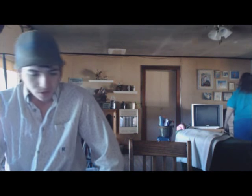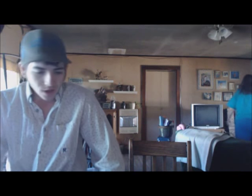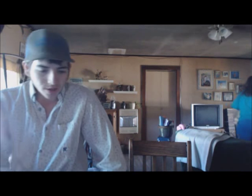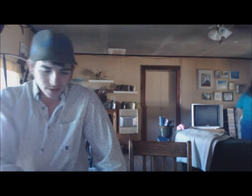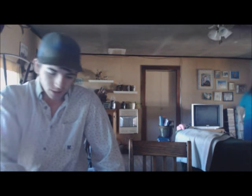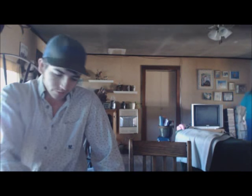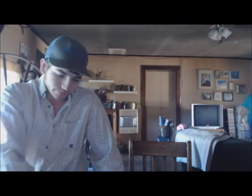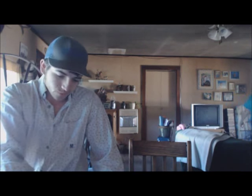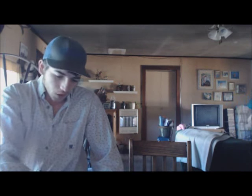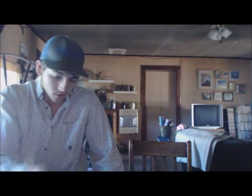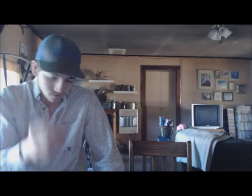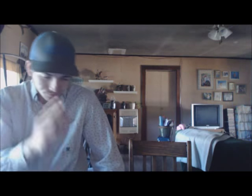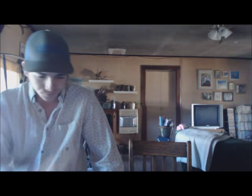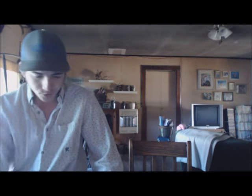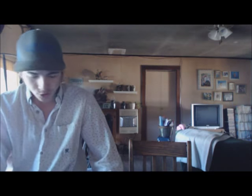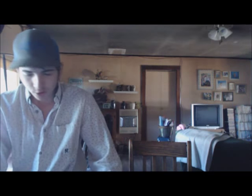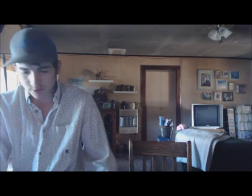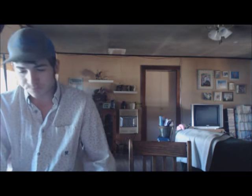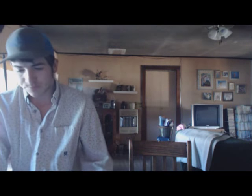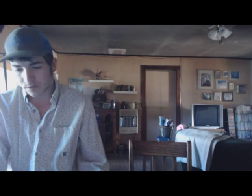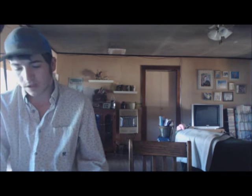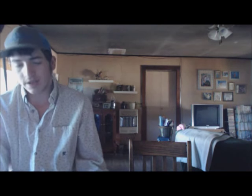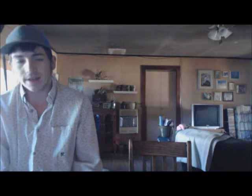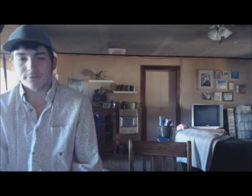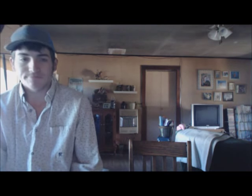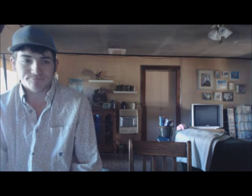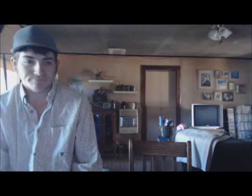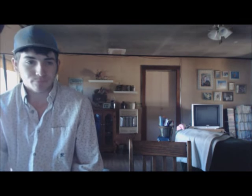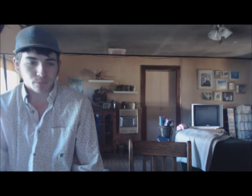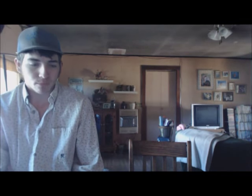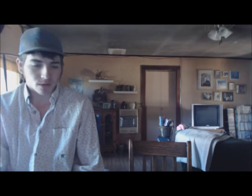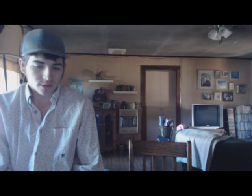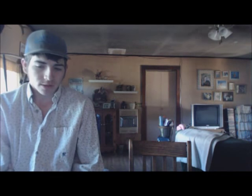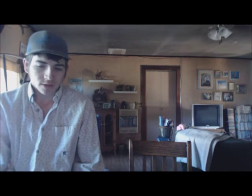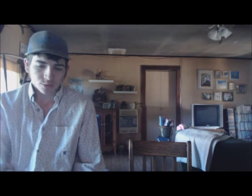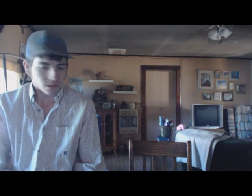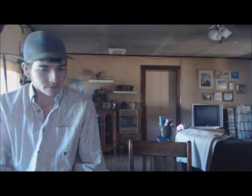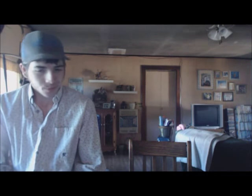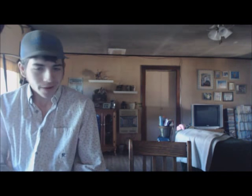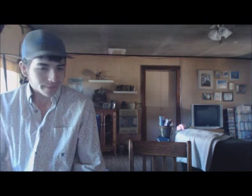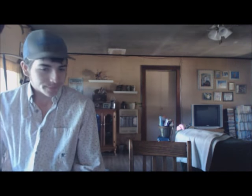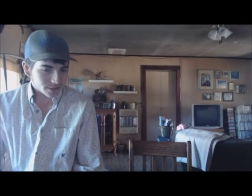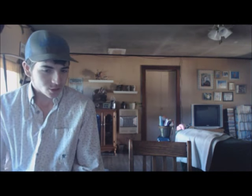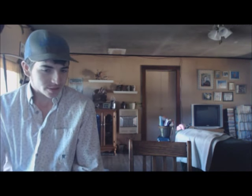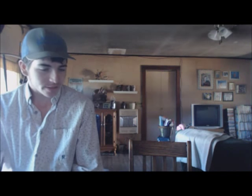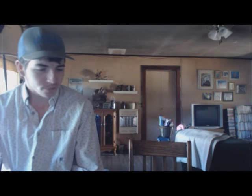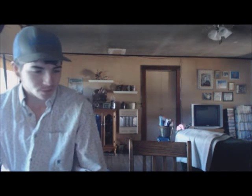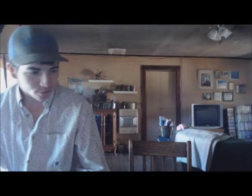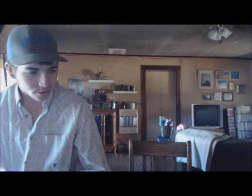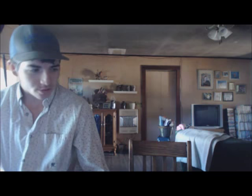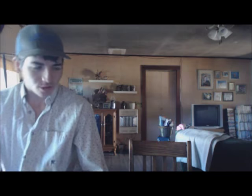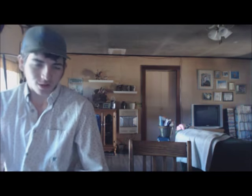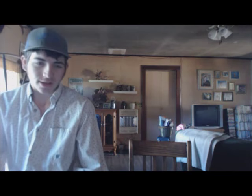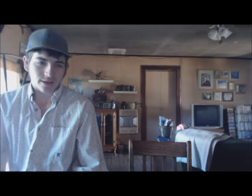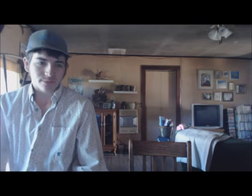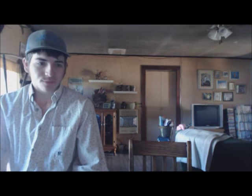Well, Gonzo started getting out. We don't know why. He just, out of the blue, started crawling out.